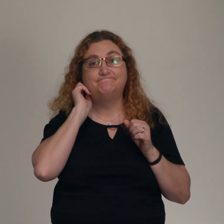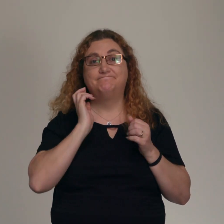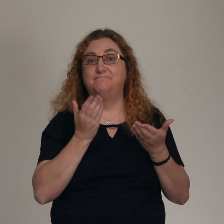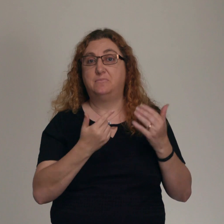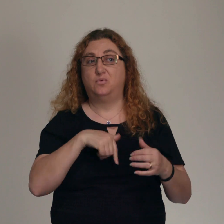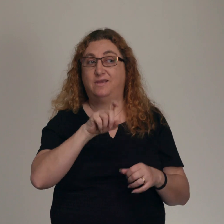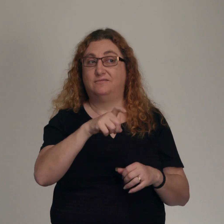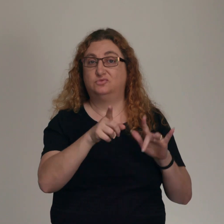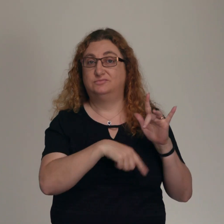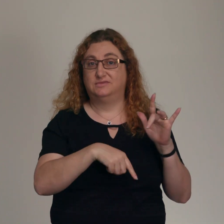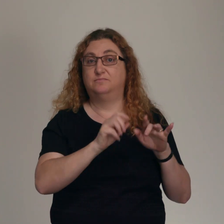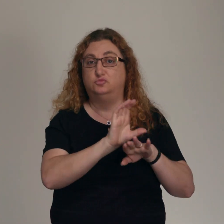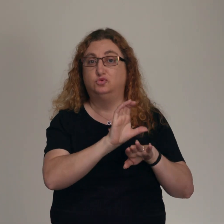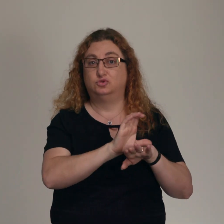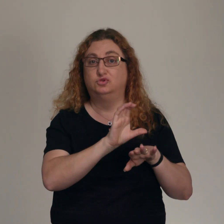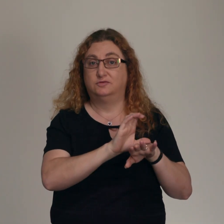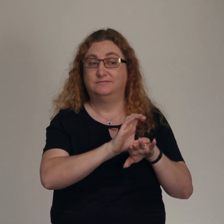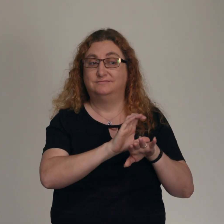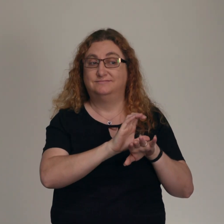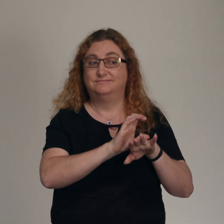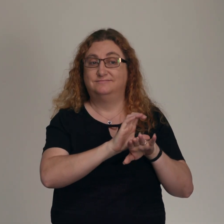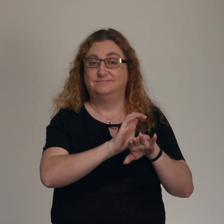and make some phone calls first and reconcile with others.